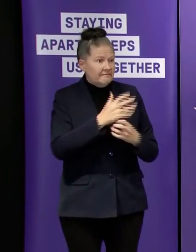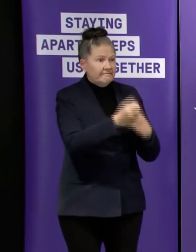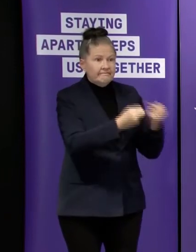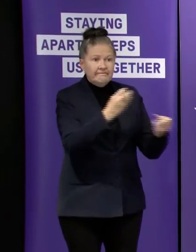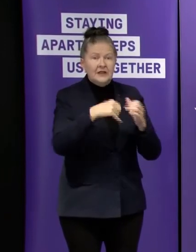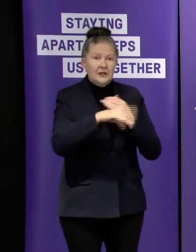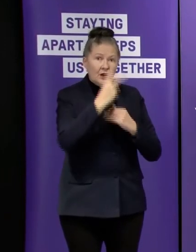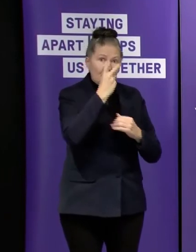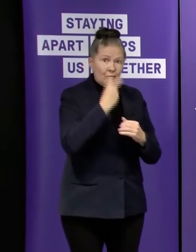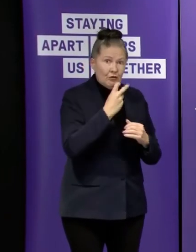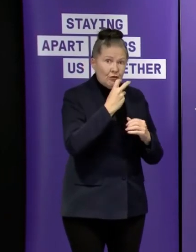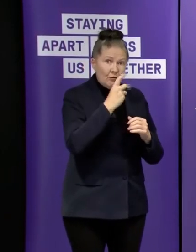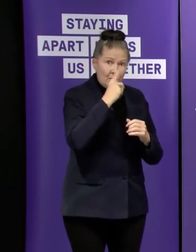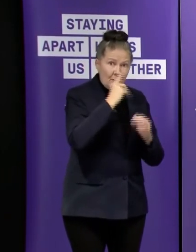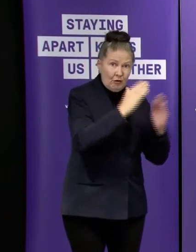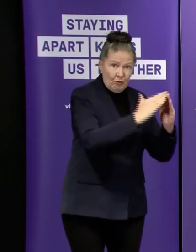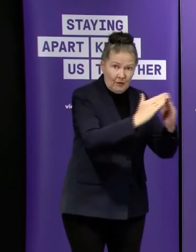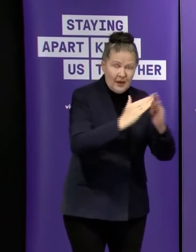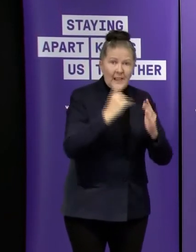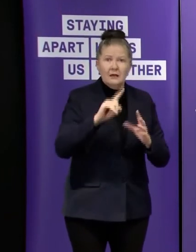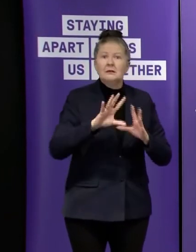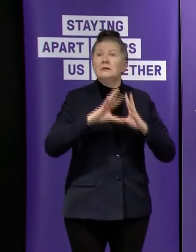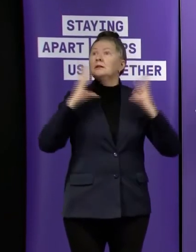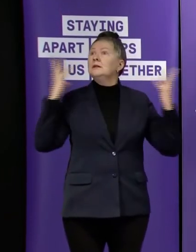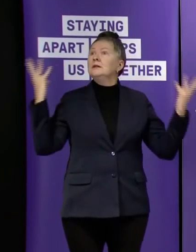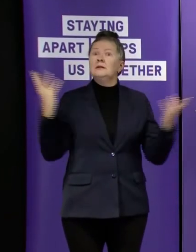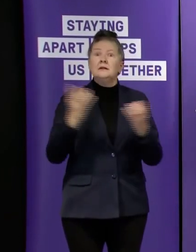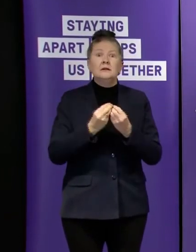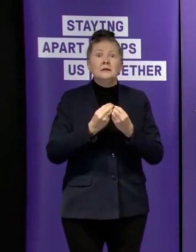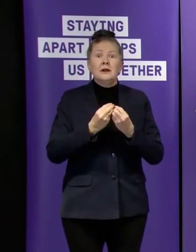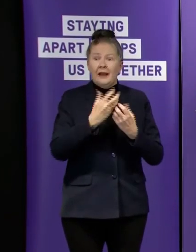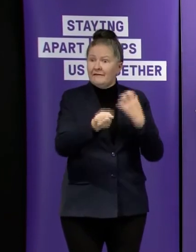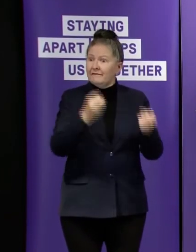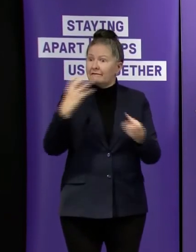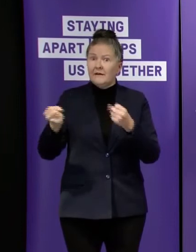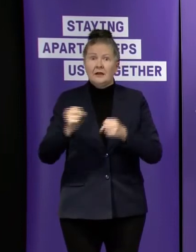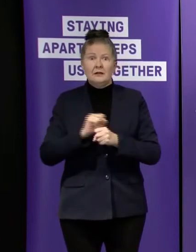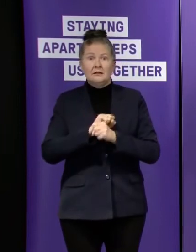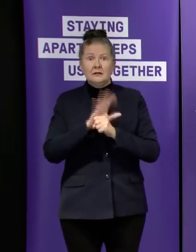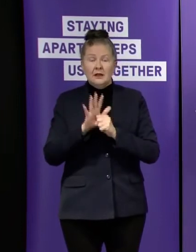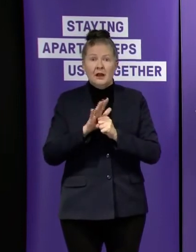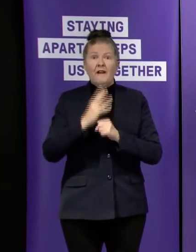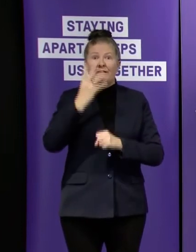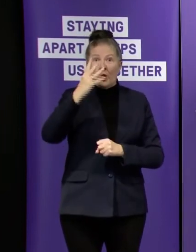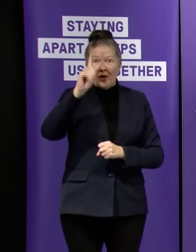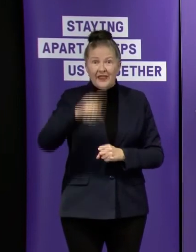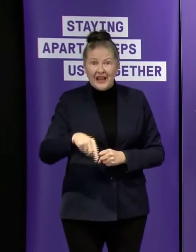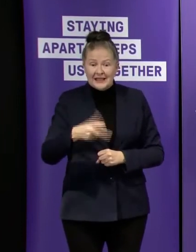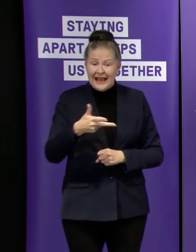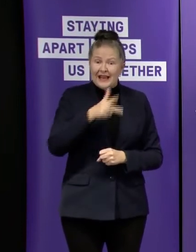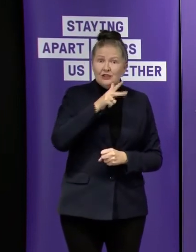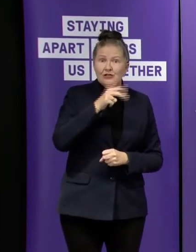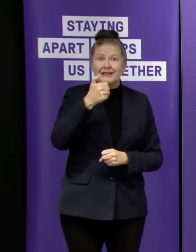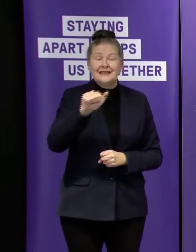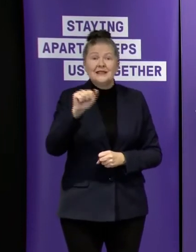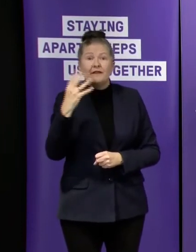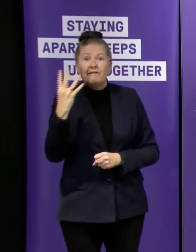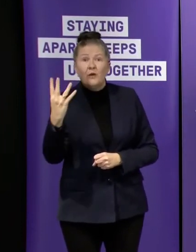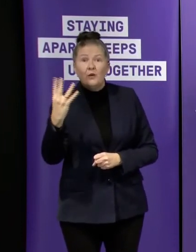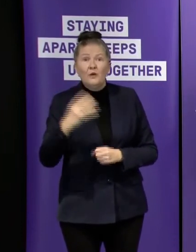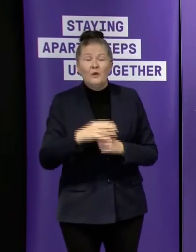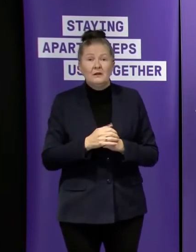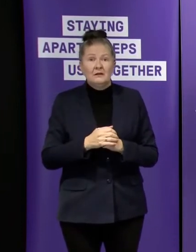and the total number of active cases is 4864. Alan will go to